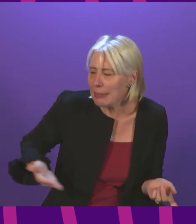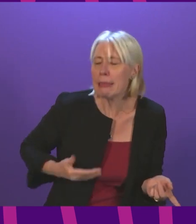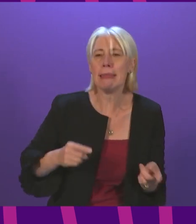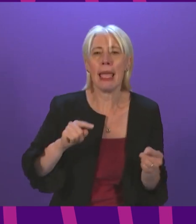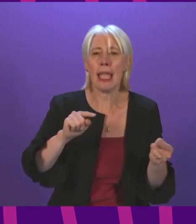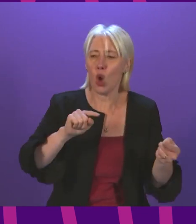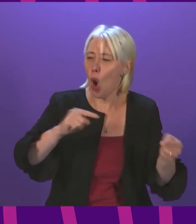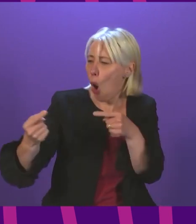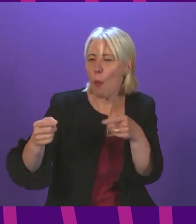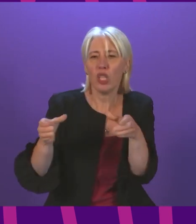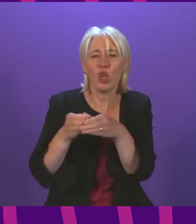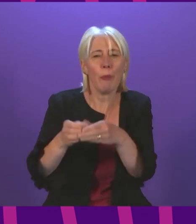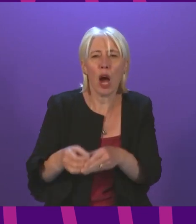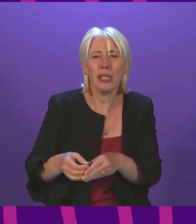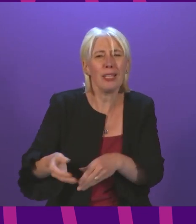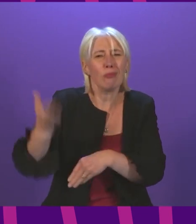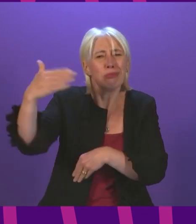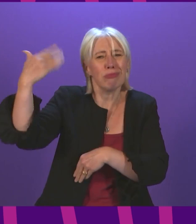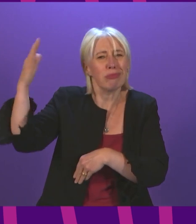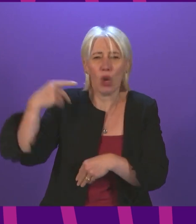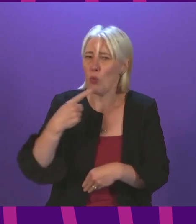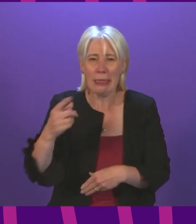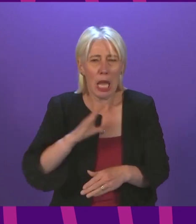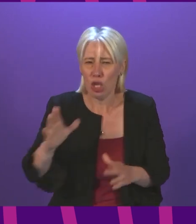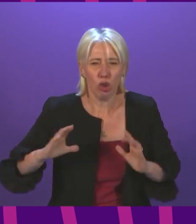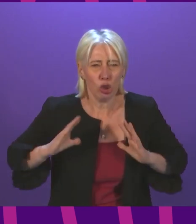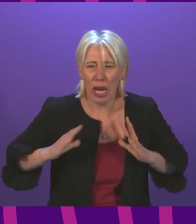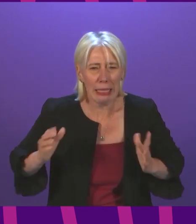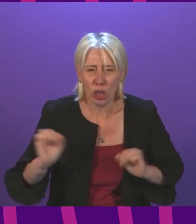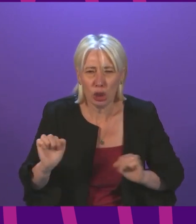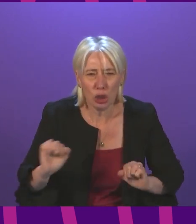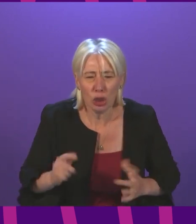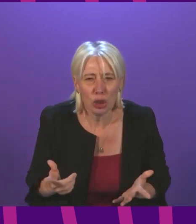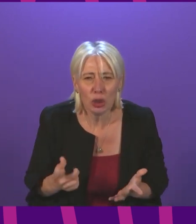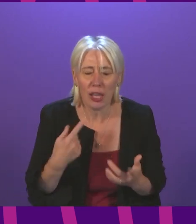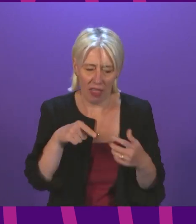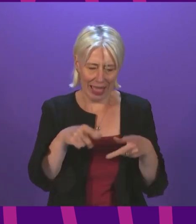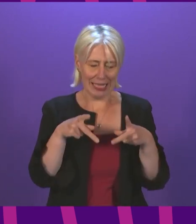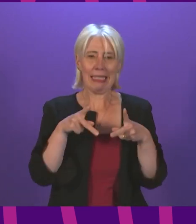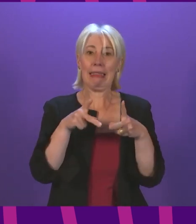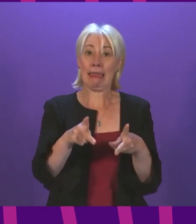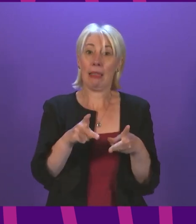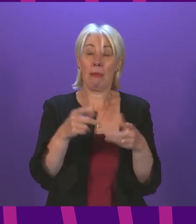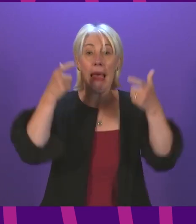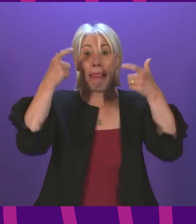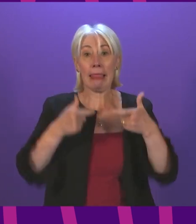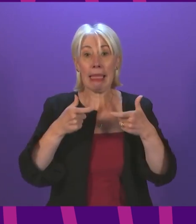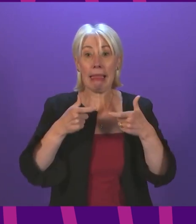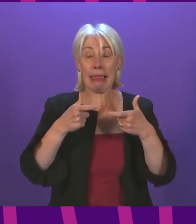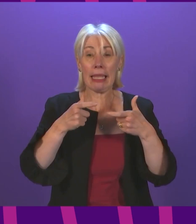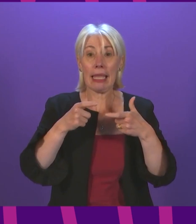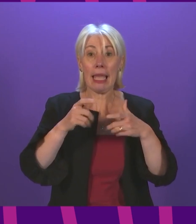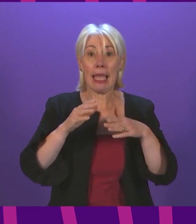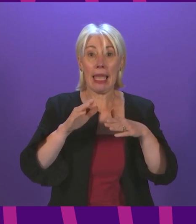parties weeks ago who warned the scheme would not be ready? isn't a scheme that's legally in force but won't be